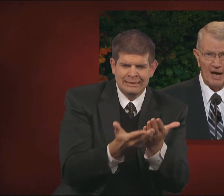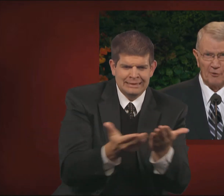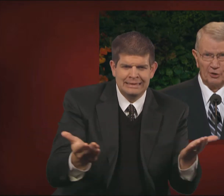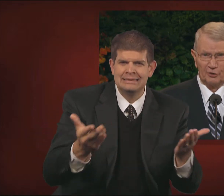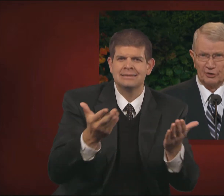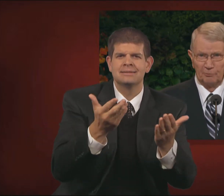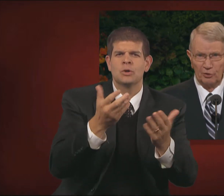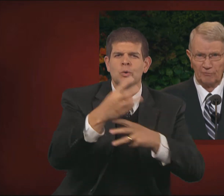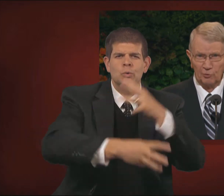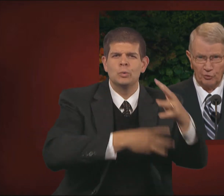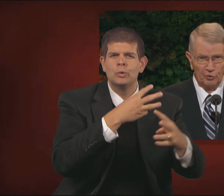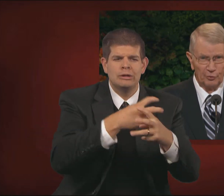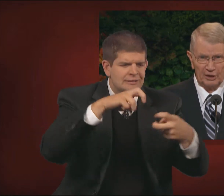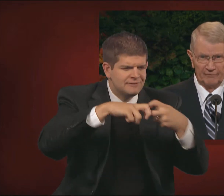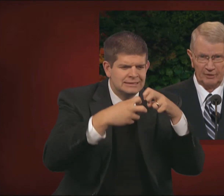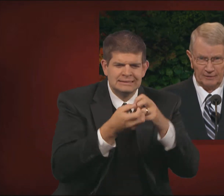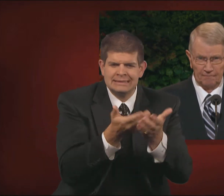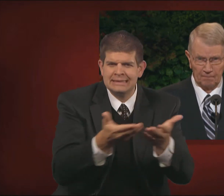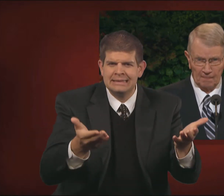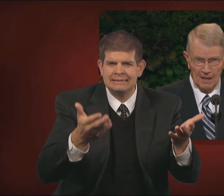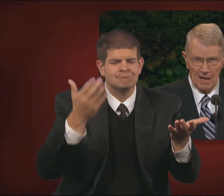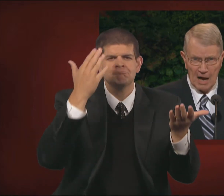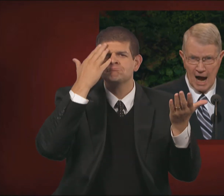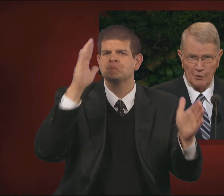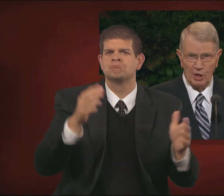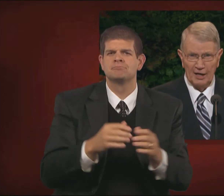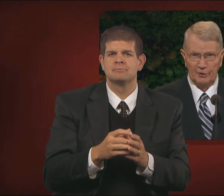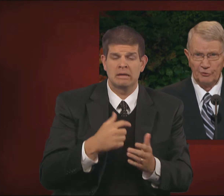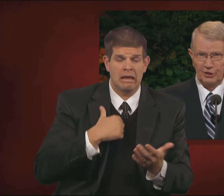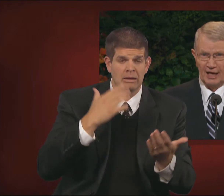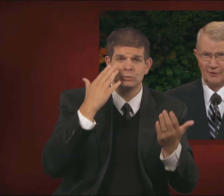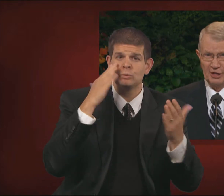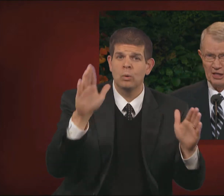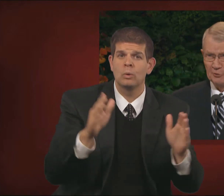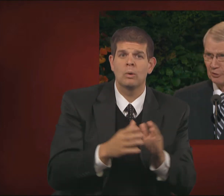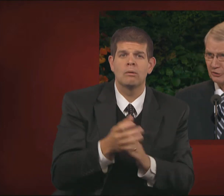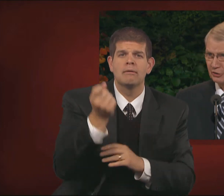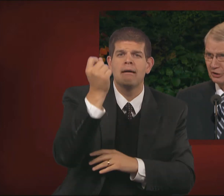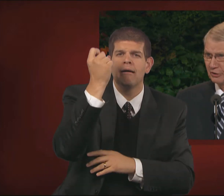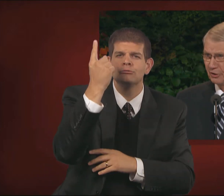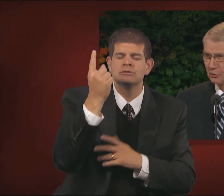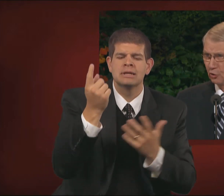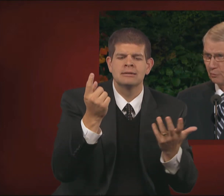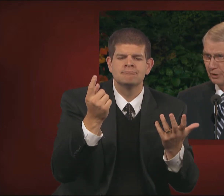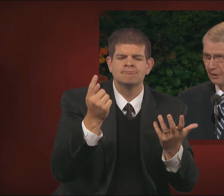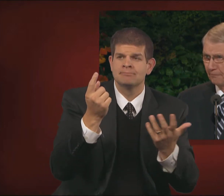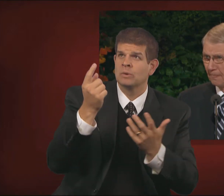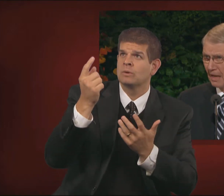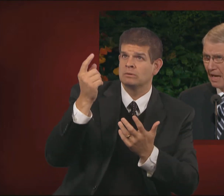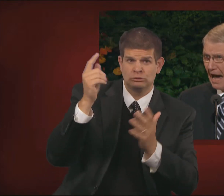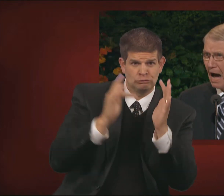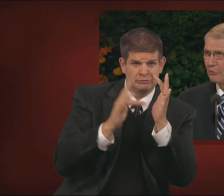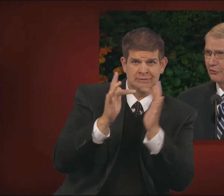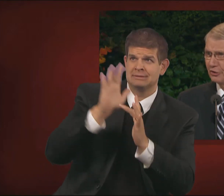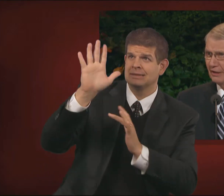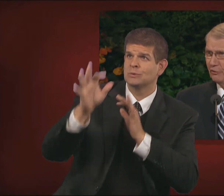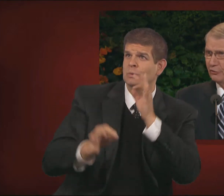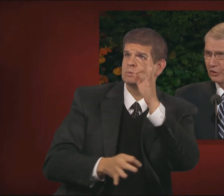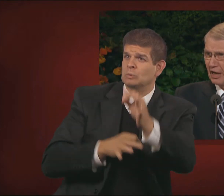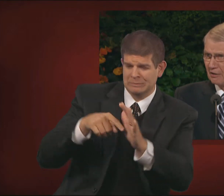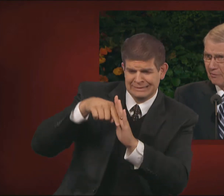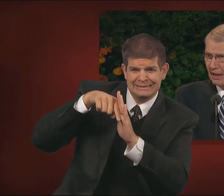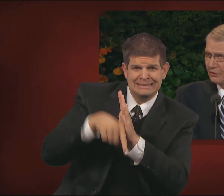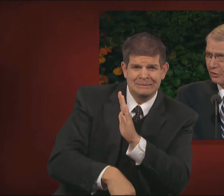of matter into this beautiful world we live in. I do not understand the intricacies of the Atonement, how the